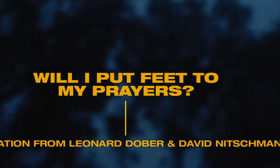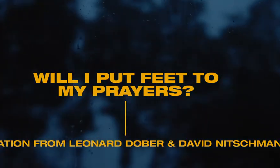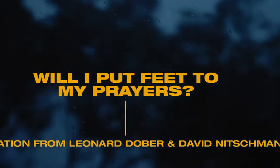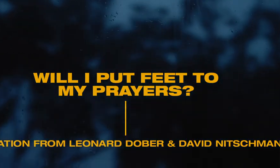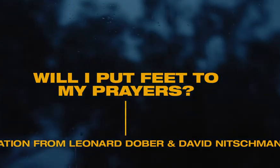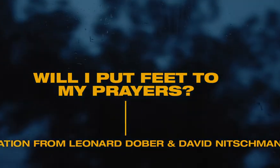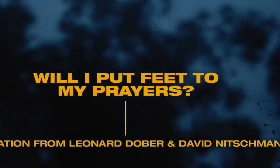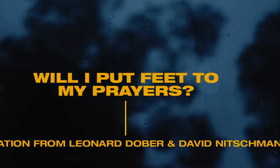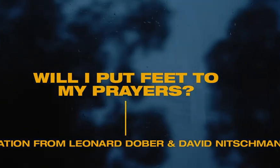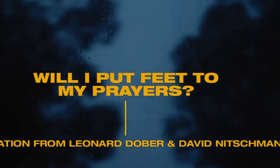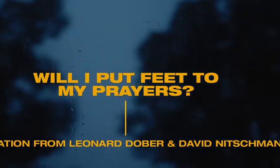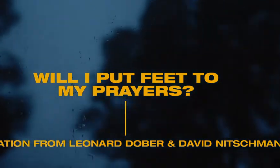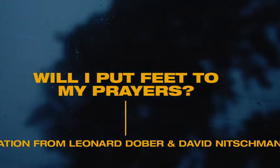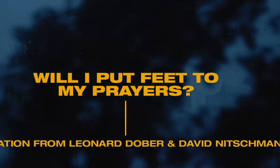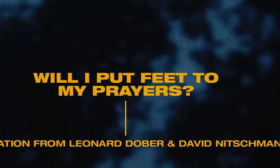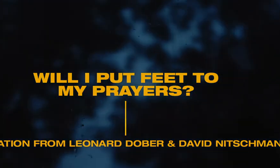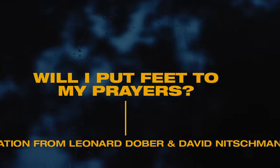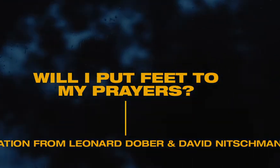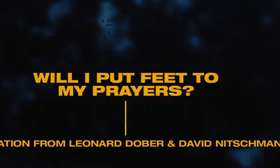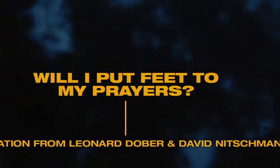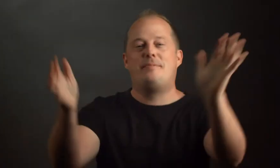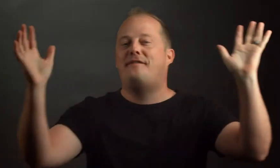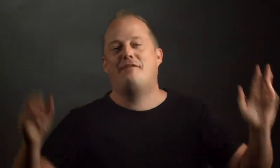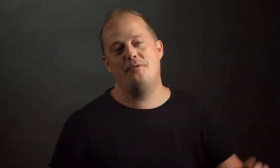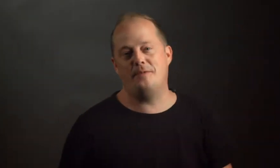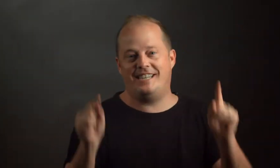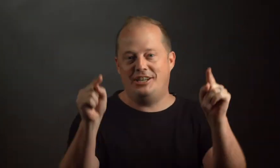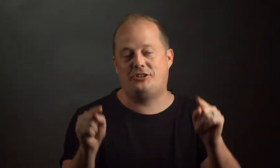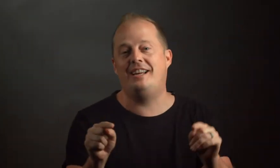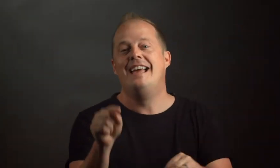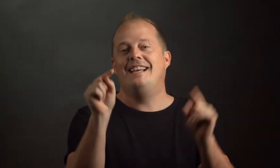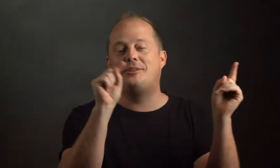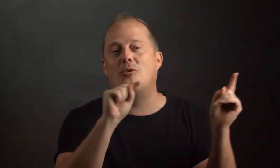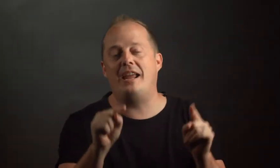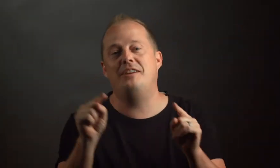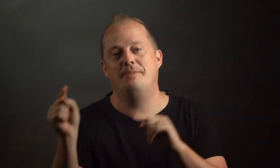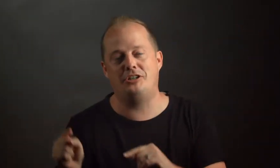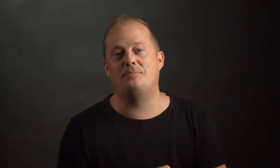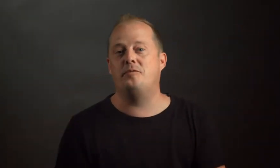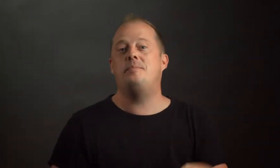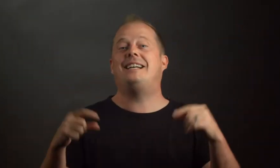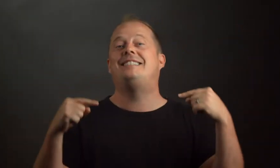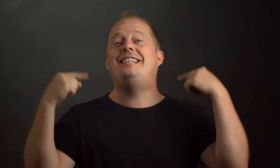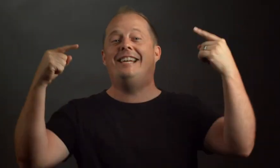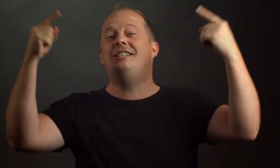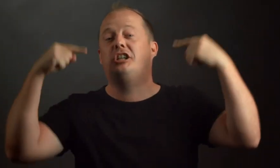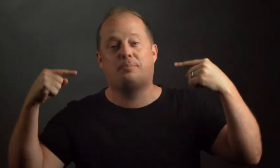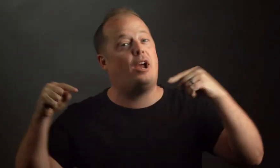am i willing to be the answer to my own prayers one of my favorite movements in history is the moravian missions movement because they didn't just pray